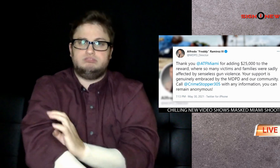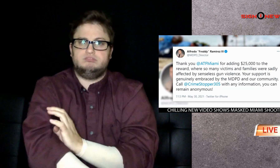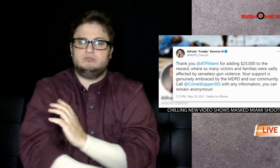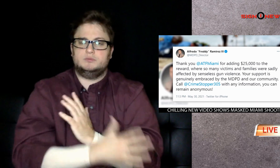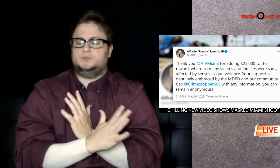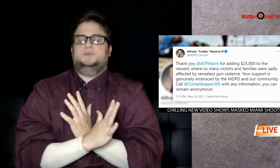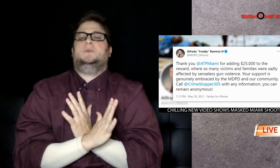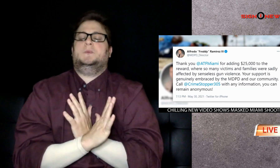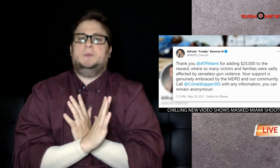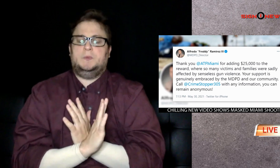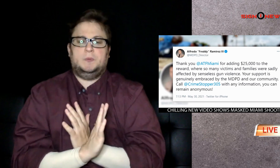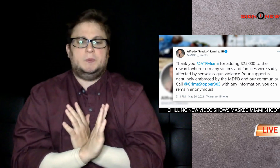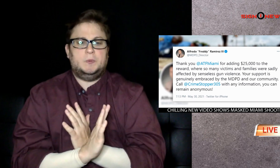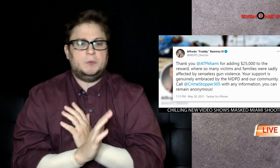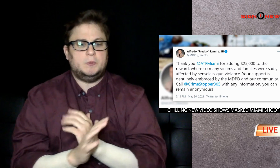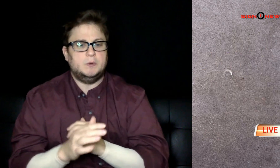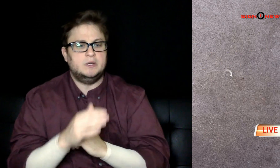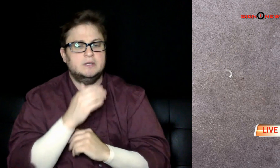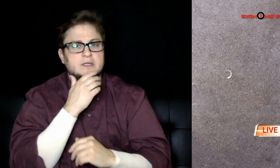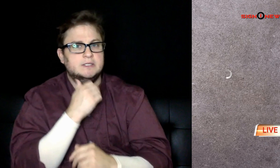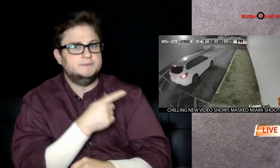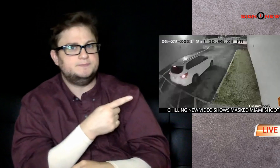Police released this chilling video.